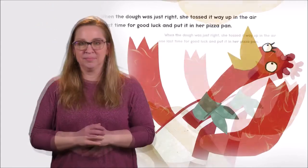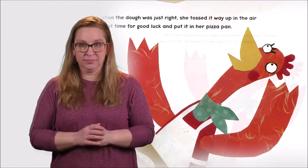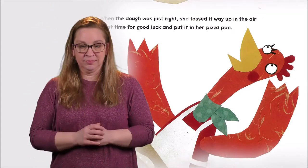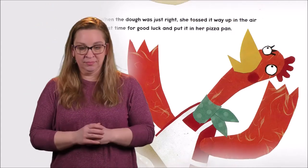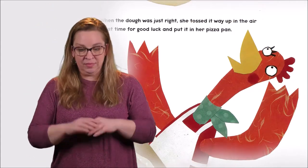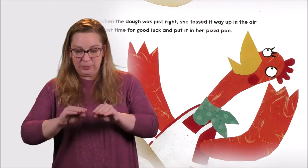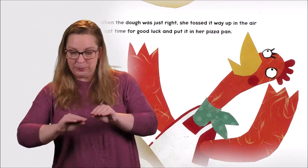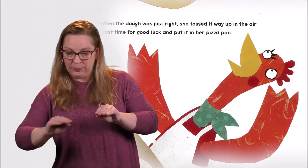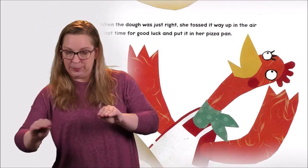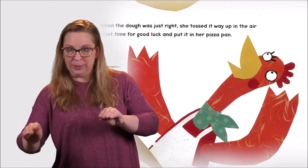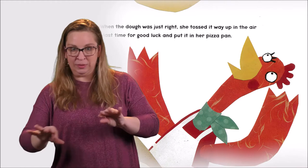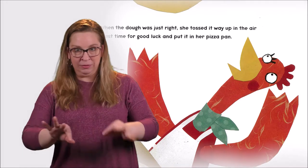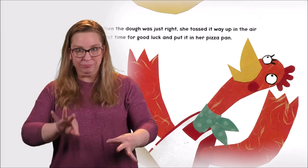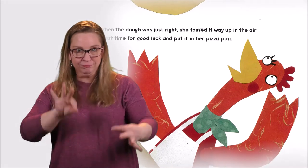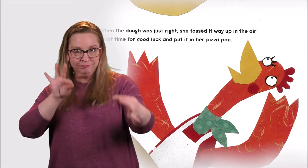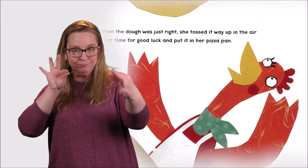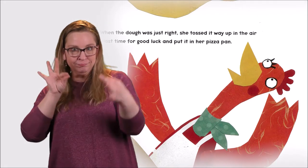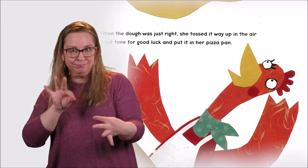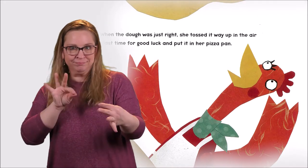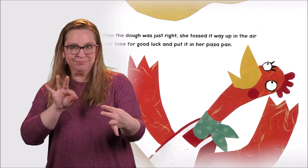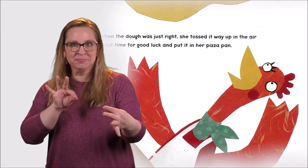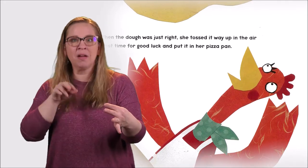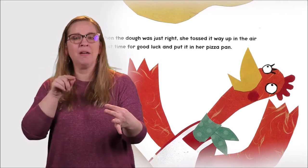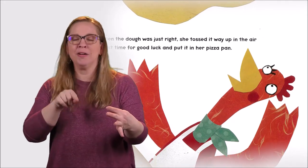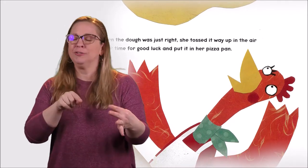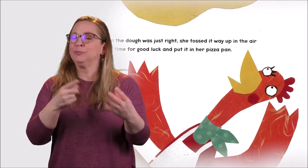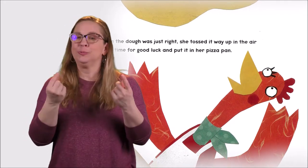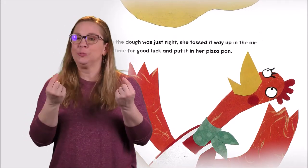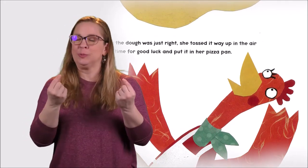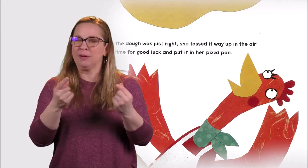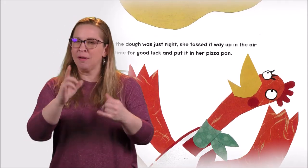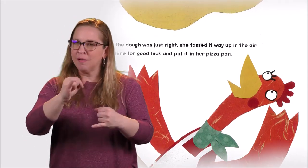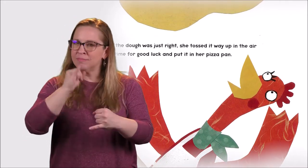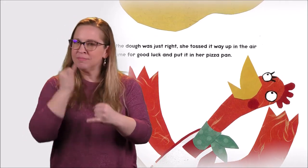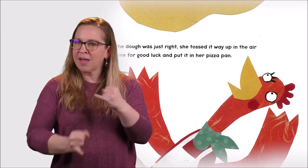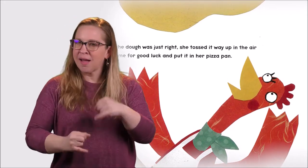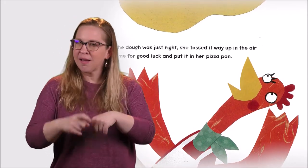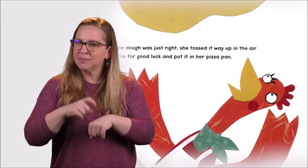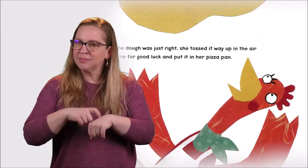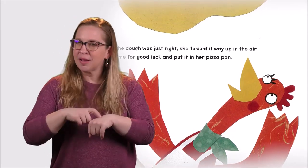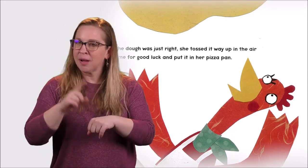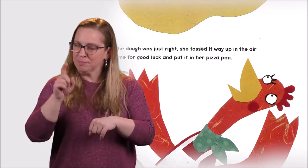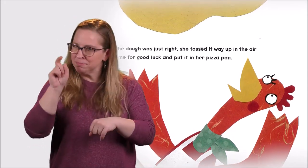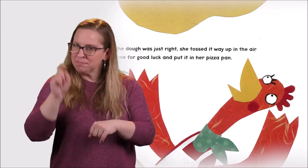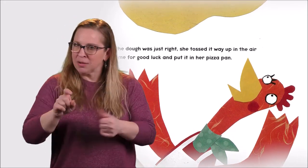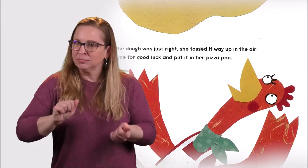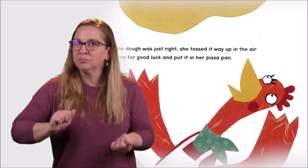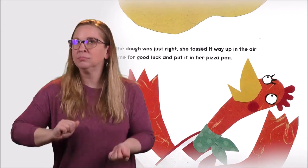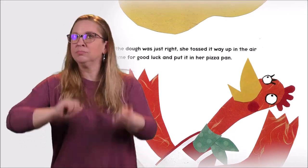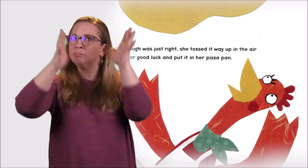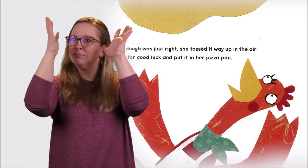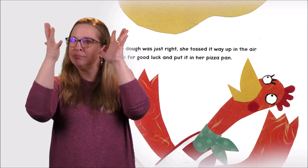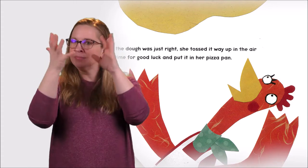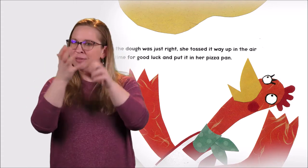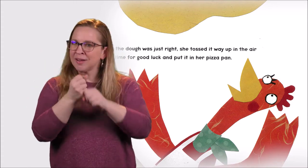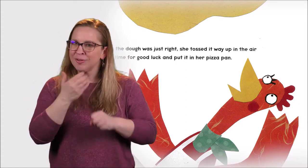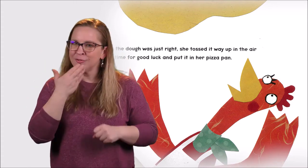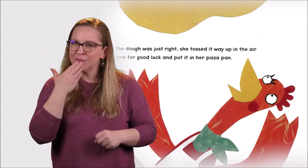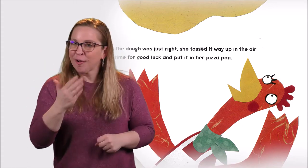When the dough was just right, she tossed it all the way up in the air one last time for